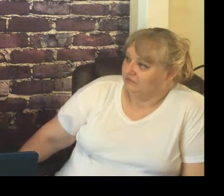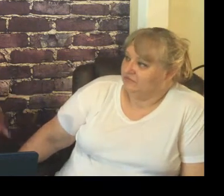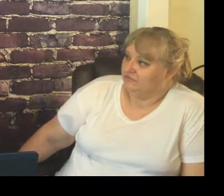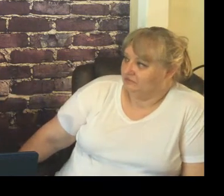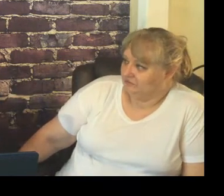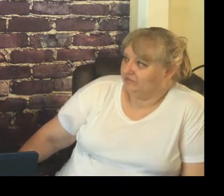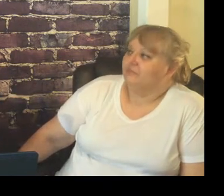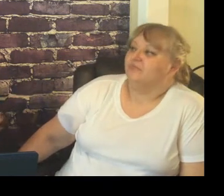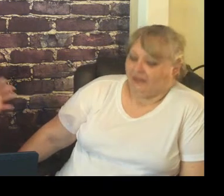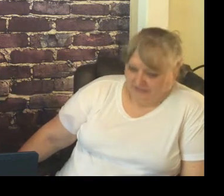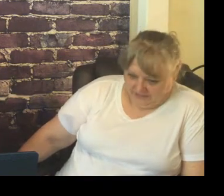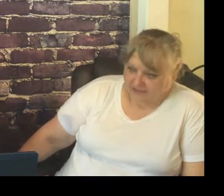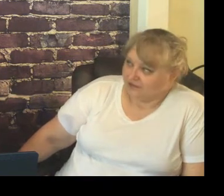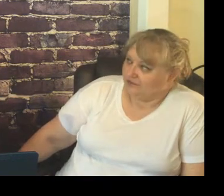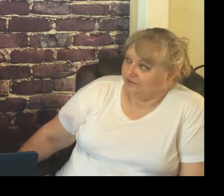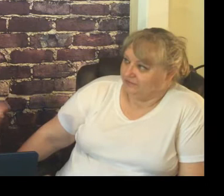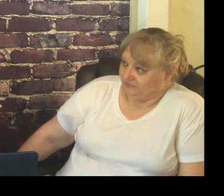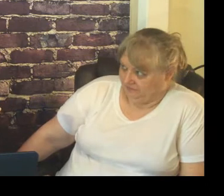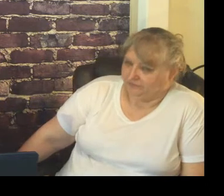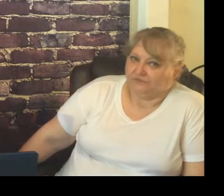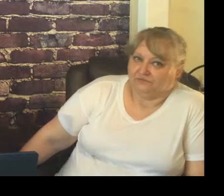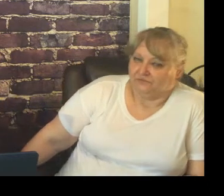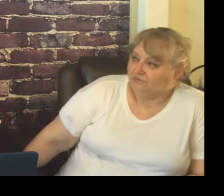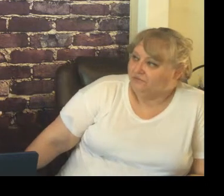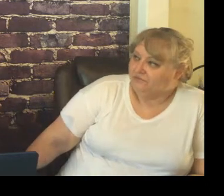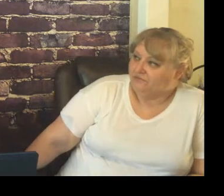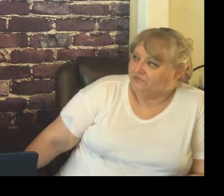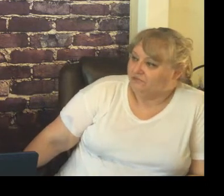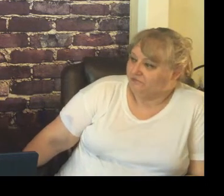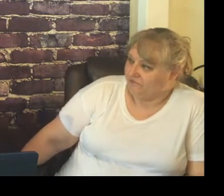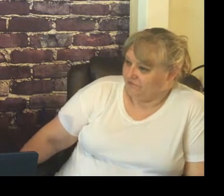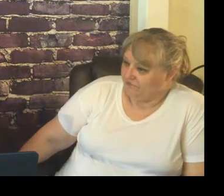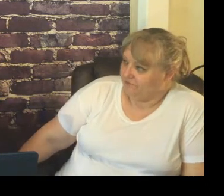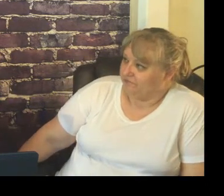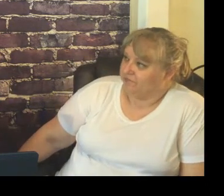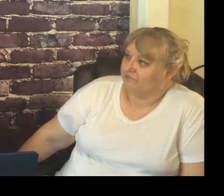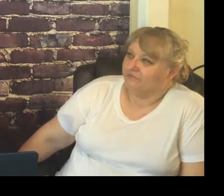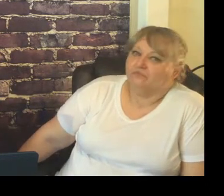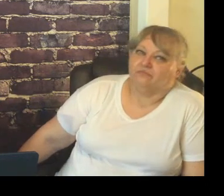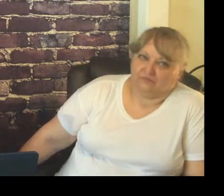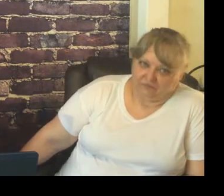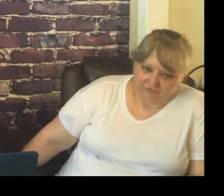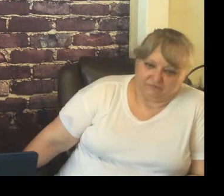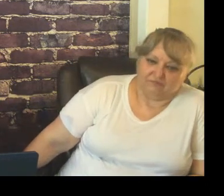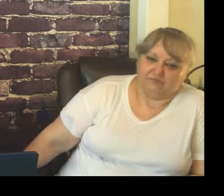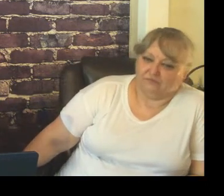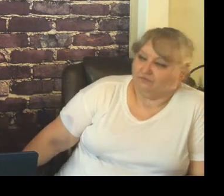lot of stuff together to get those things so you have to have the knowledge of the content you have to have the best practices and strategies